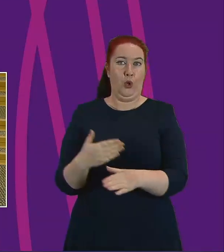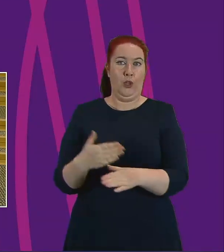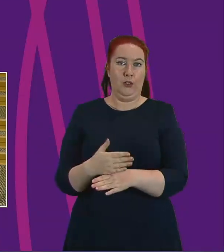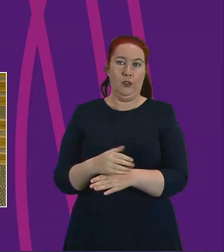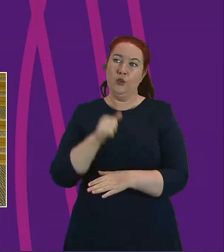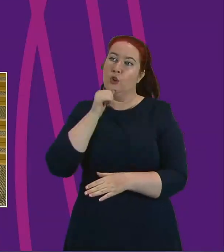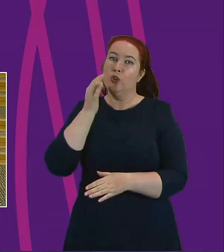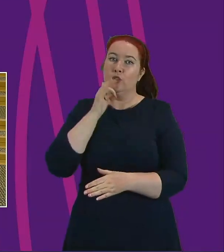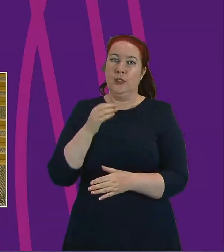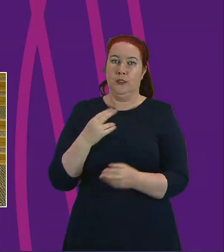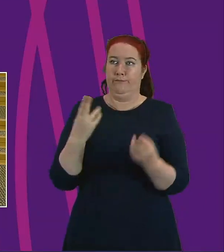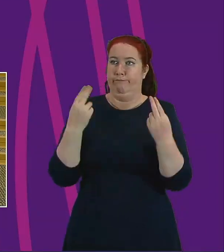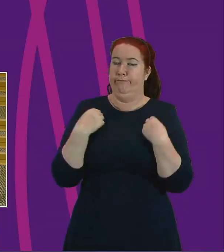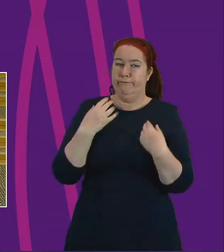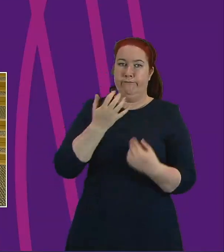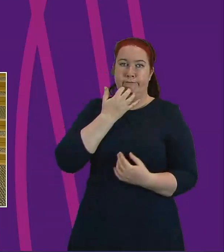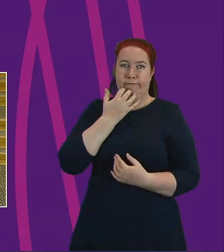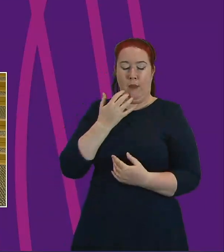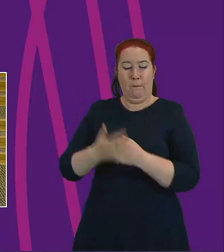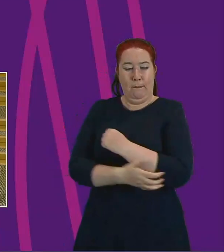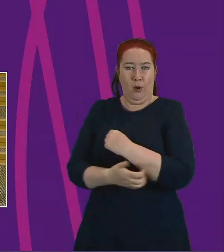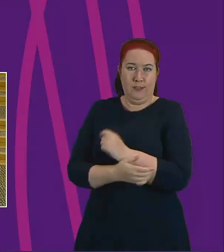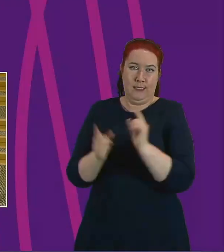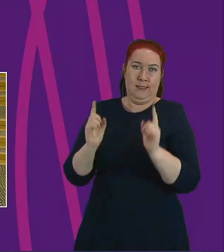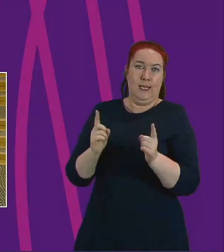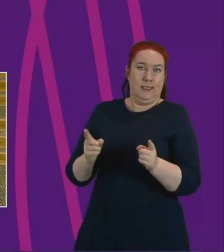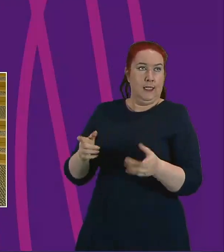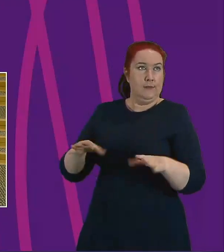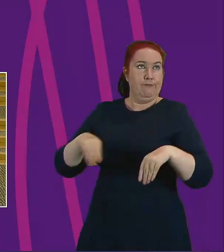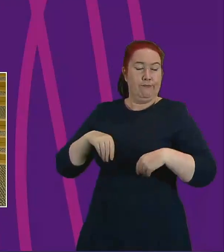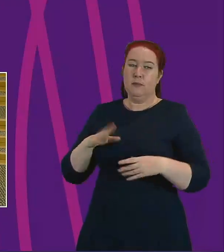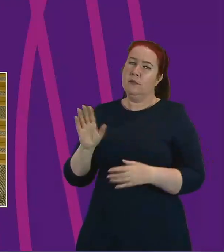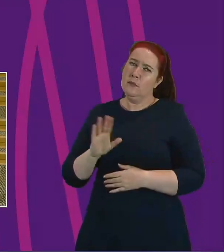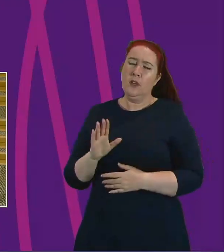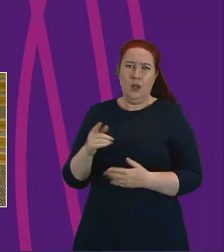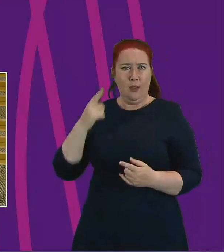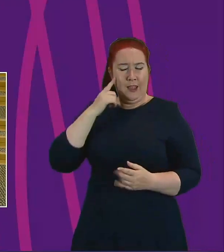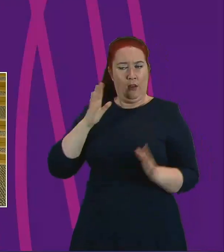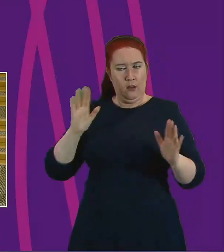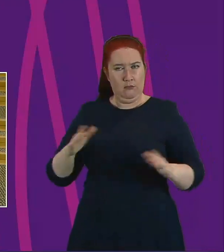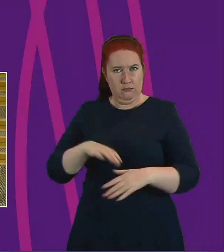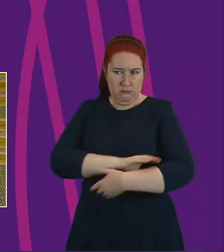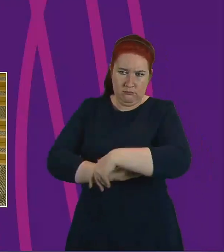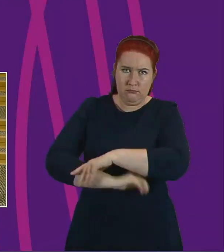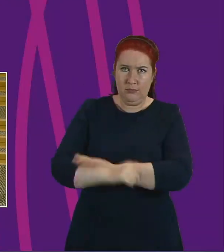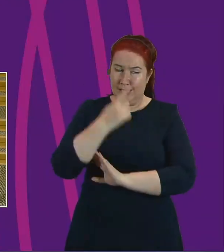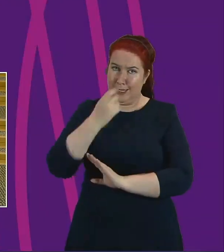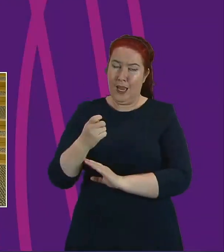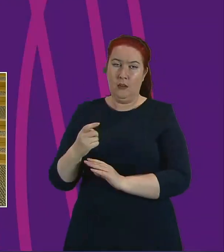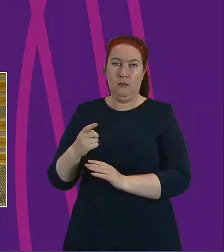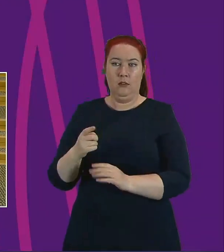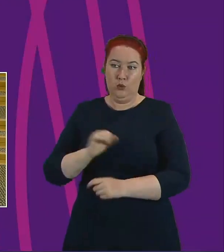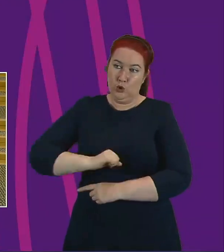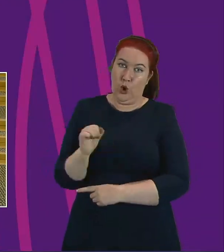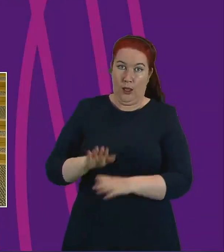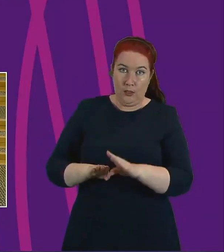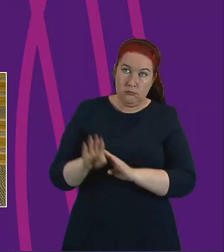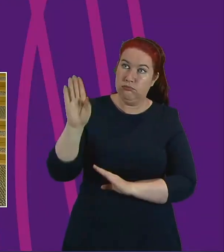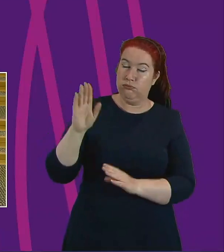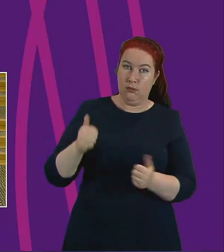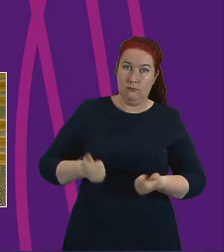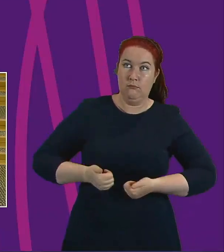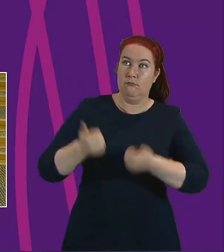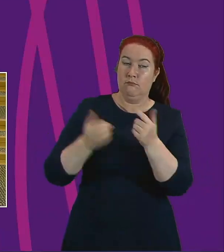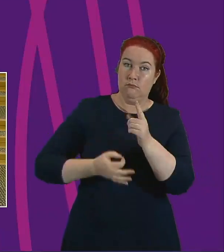inevitability of poverty or inequality but instead use this pivotal moment to do more than help the country recover but to also renew,